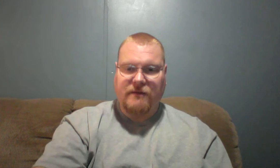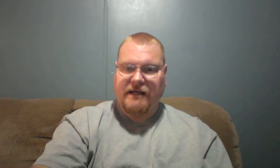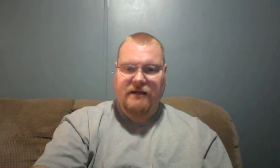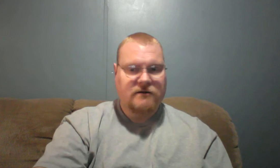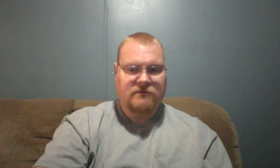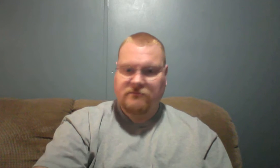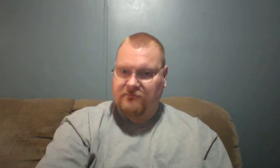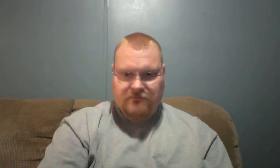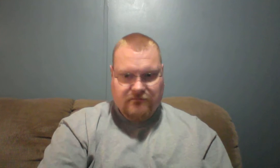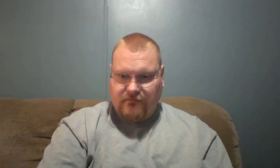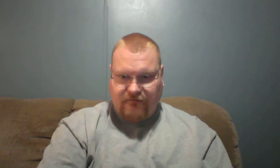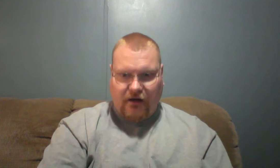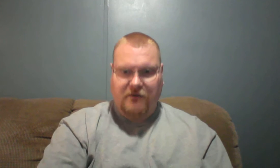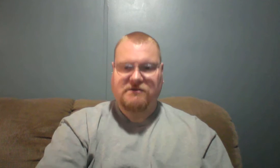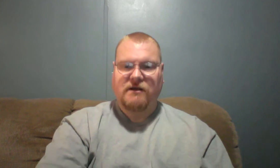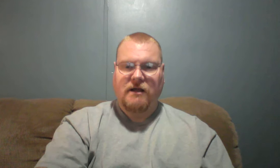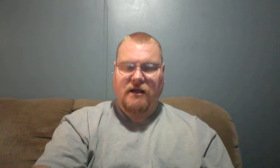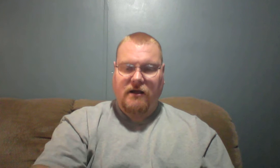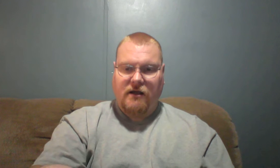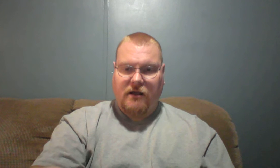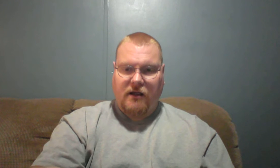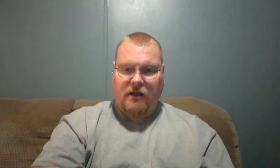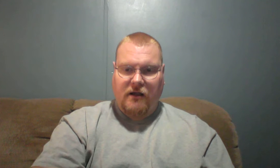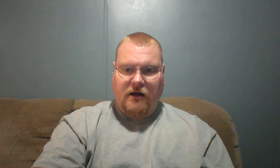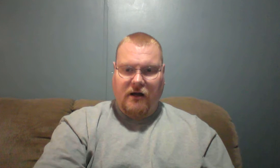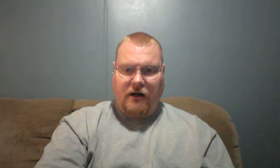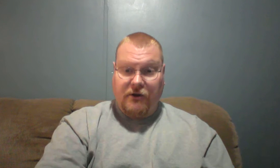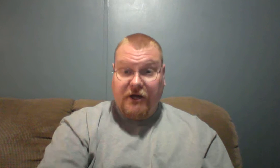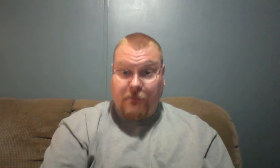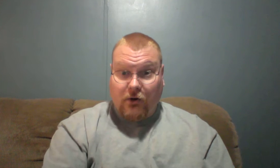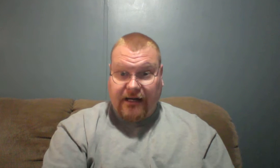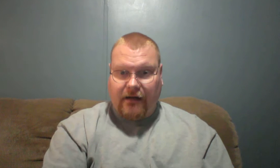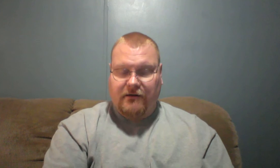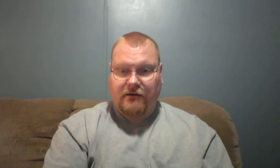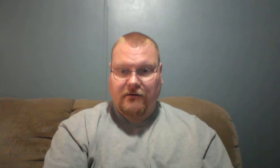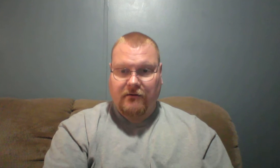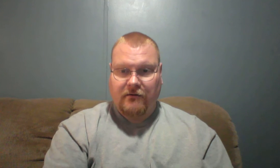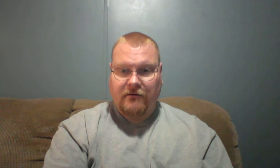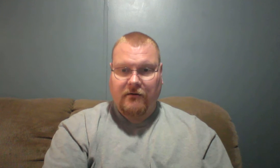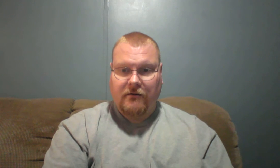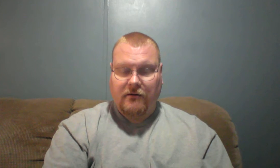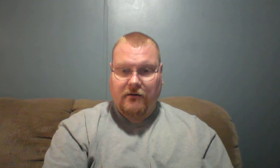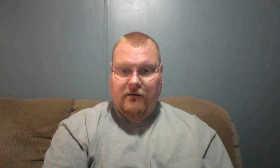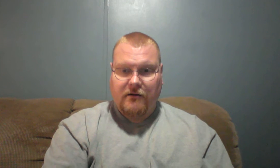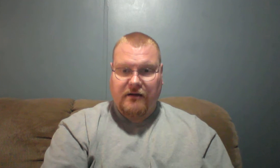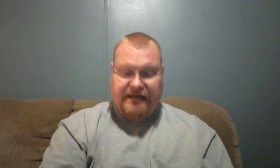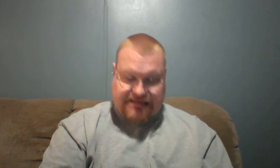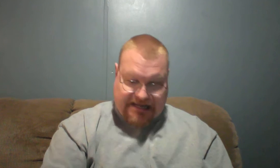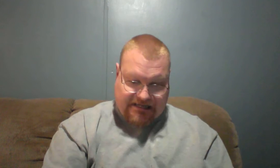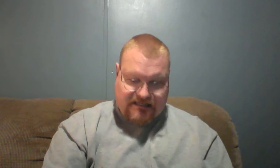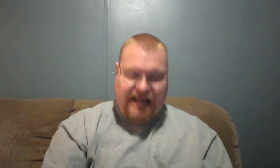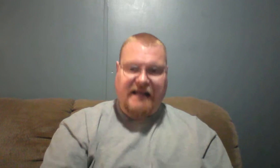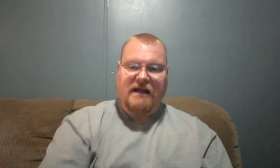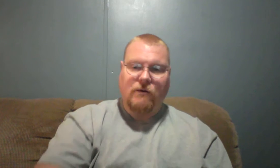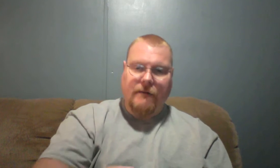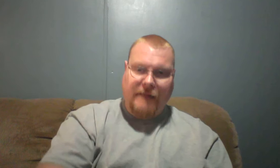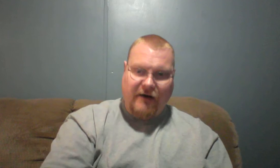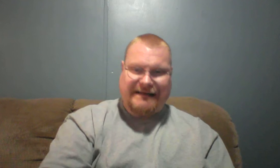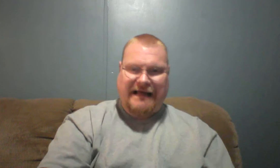be false, you need to point it out. You need to take a stand. need to quit bowing down